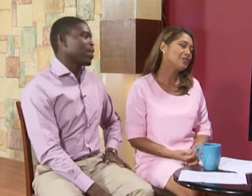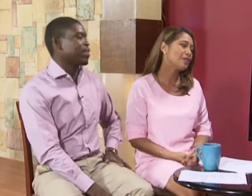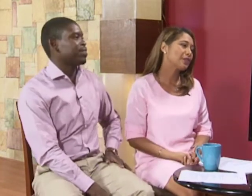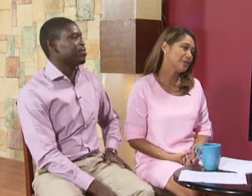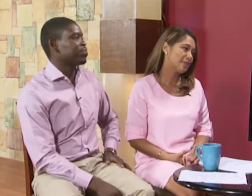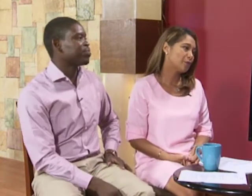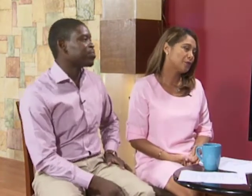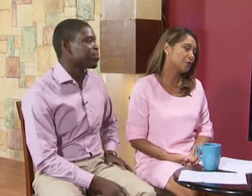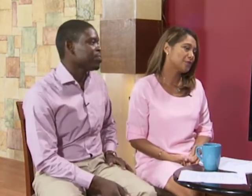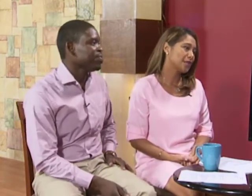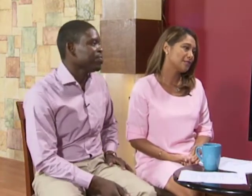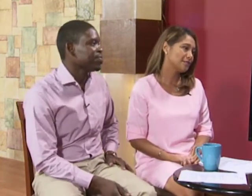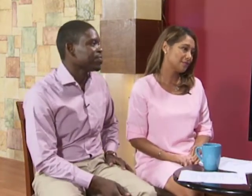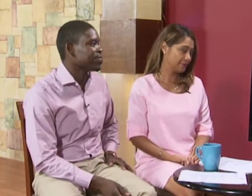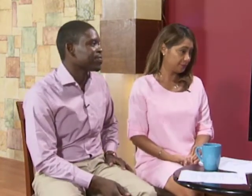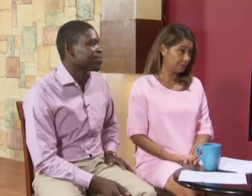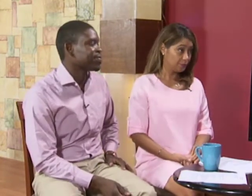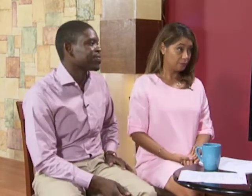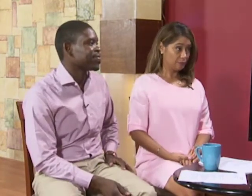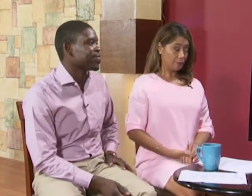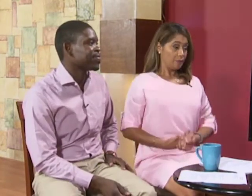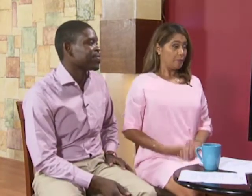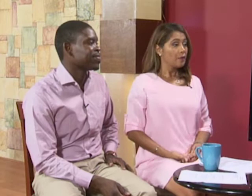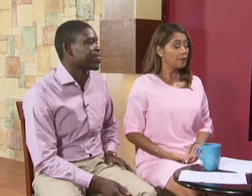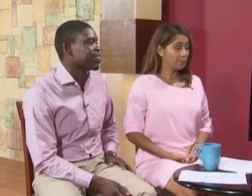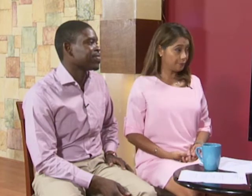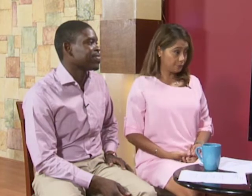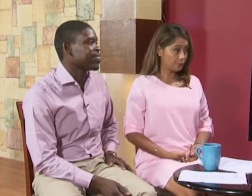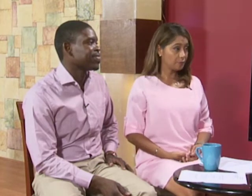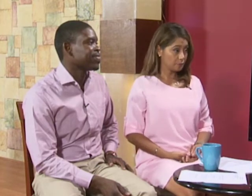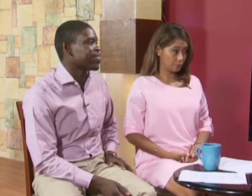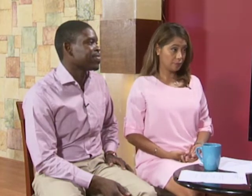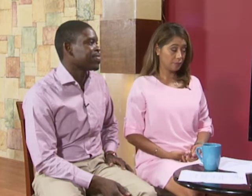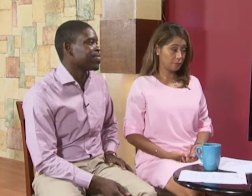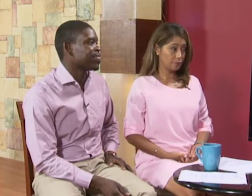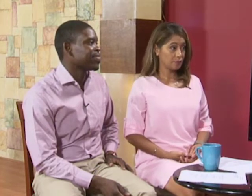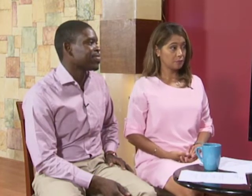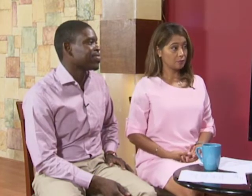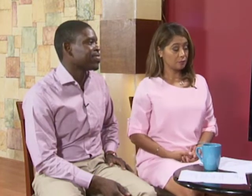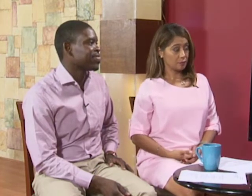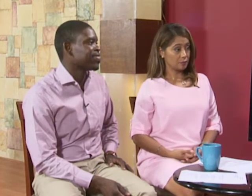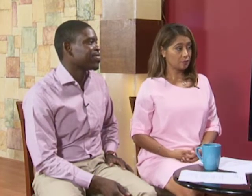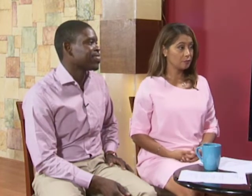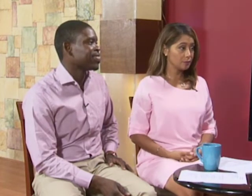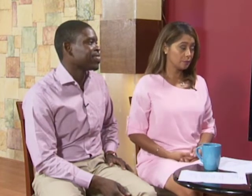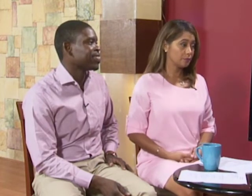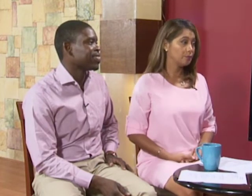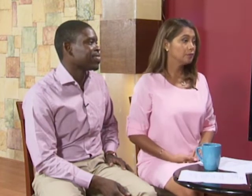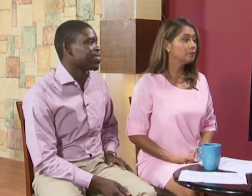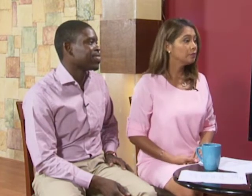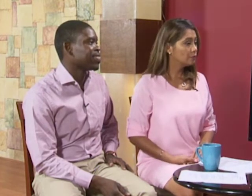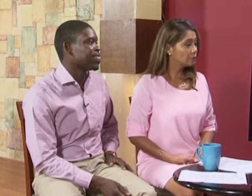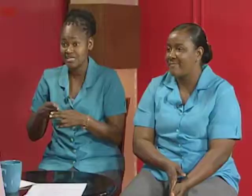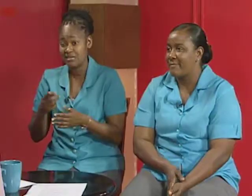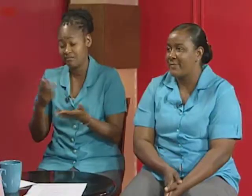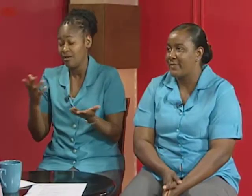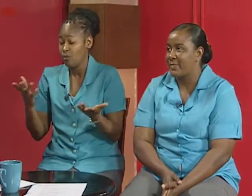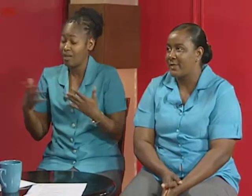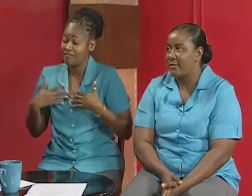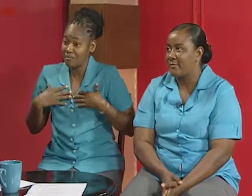okay um basically when you first meet someone who wants to know your name so i say your name is i say well if i'm